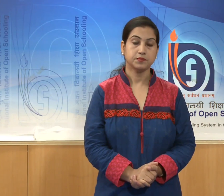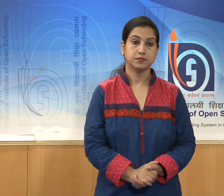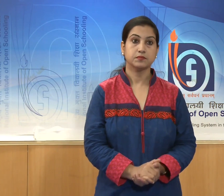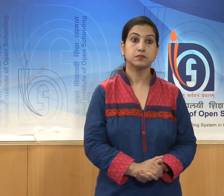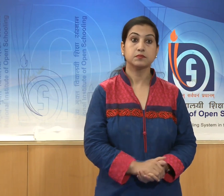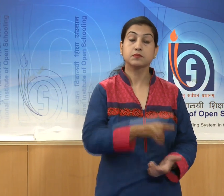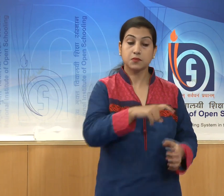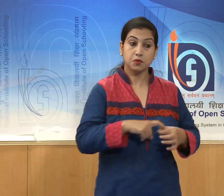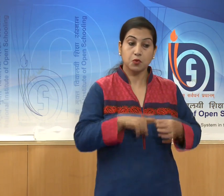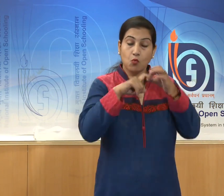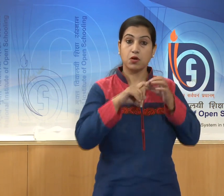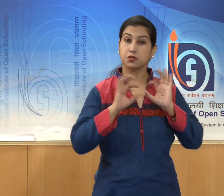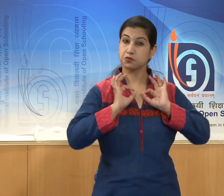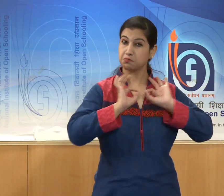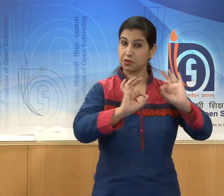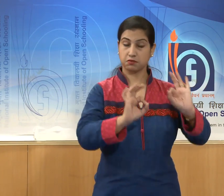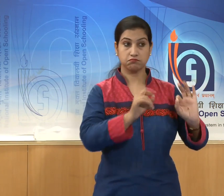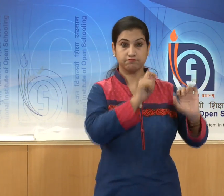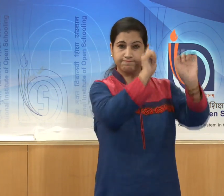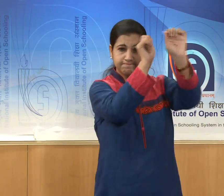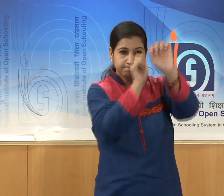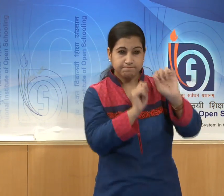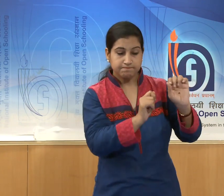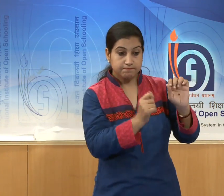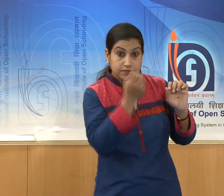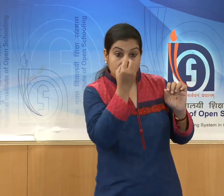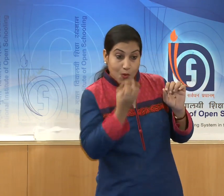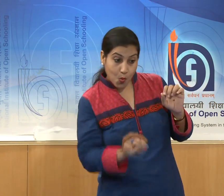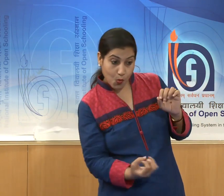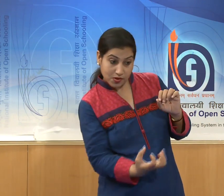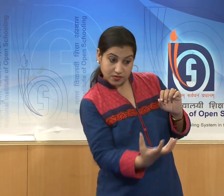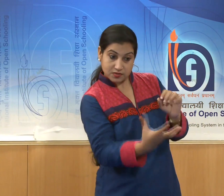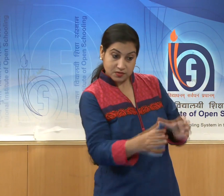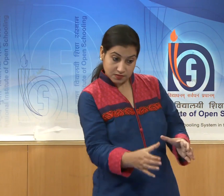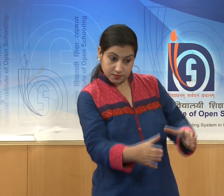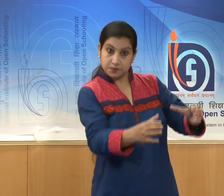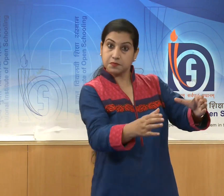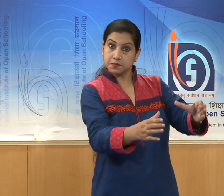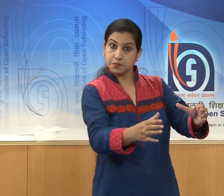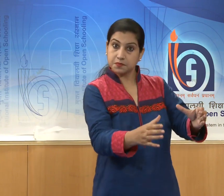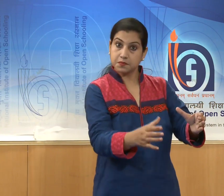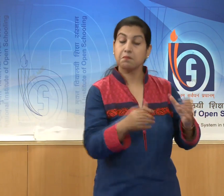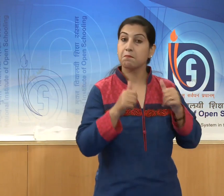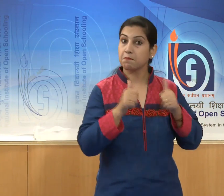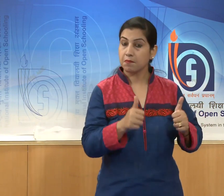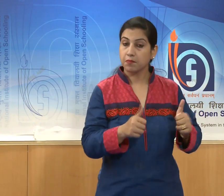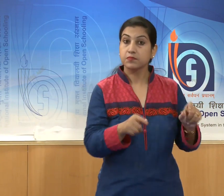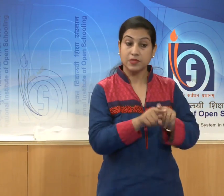of the lotus base and the abacus